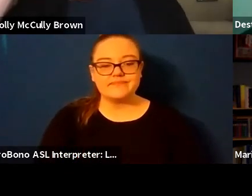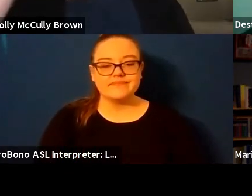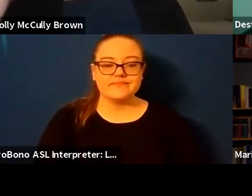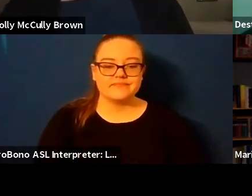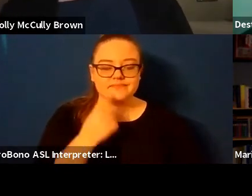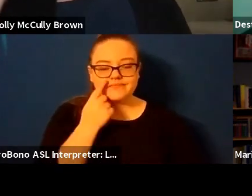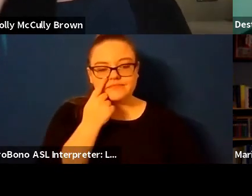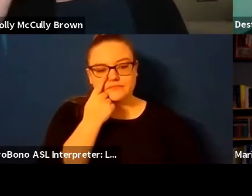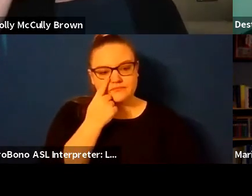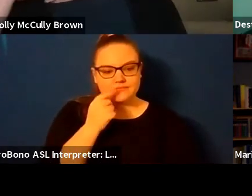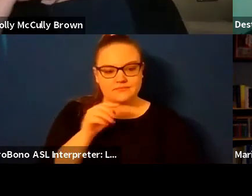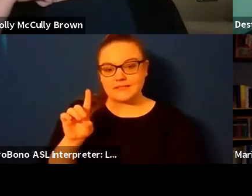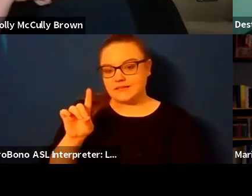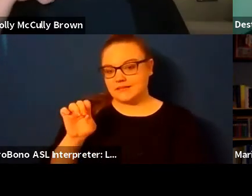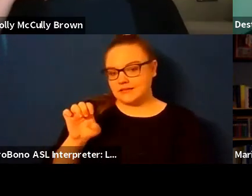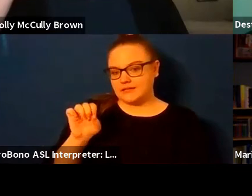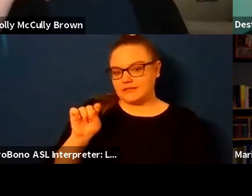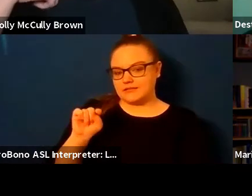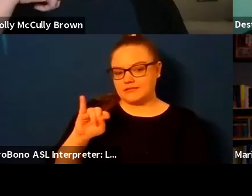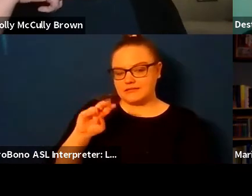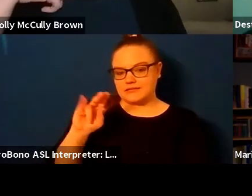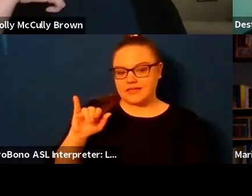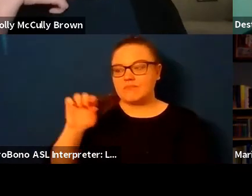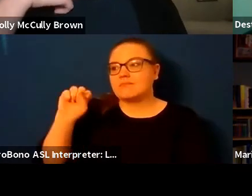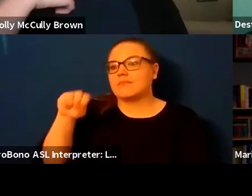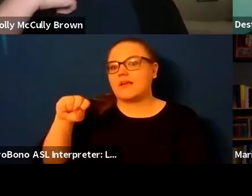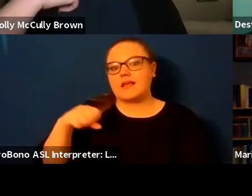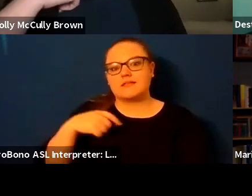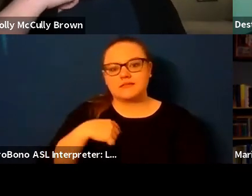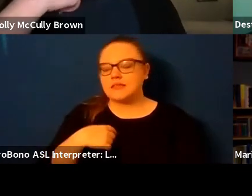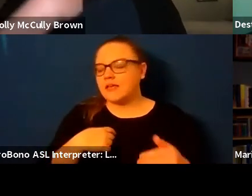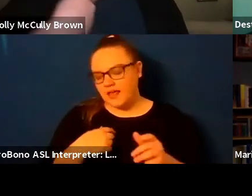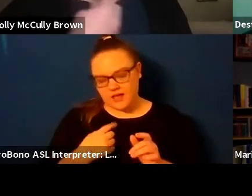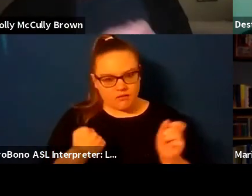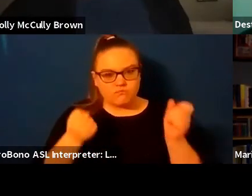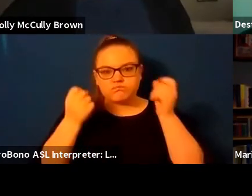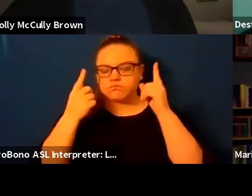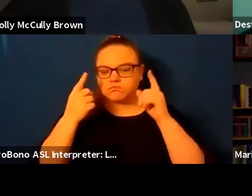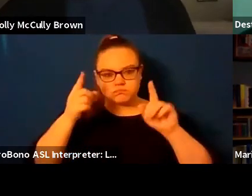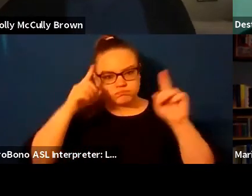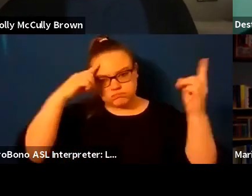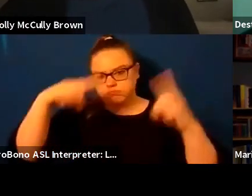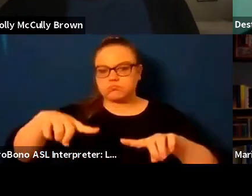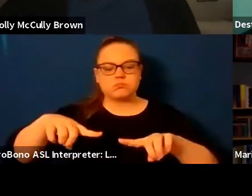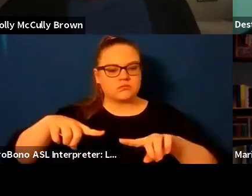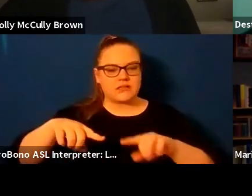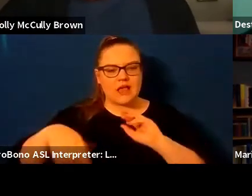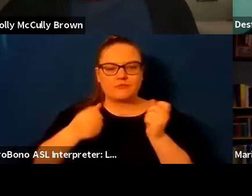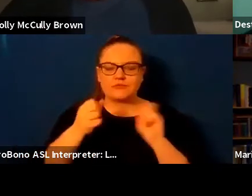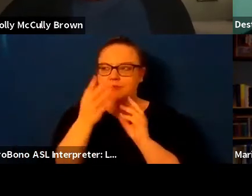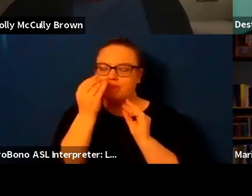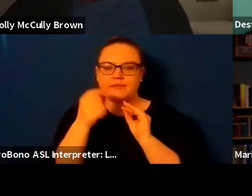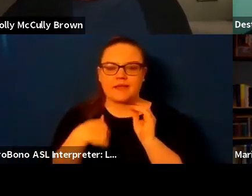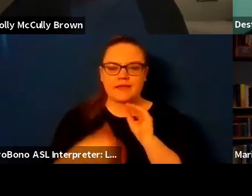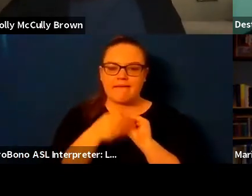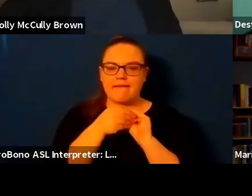um yes yeah i i completely agree um i think what can i add i mean yeah i mean for